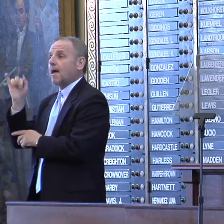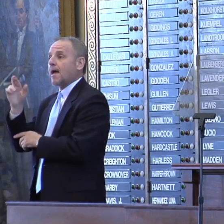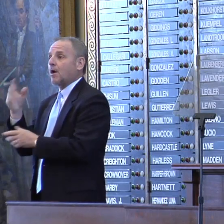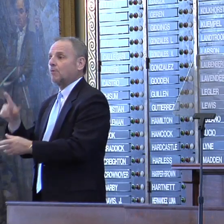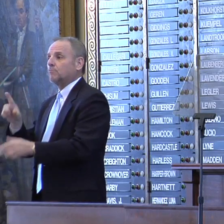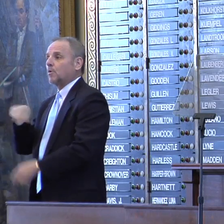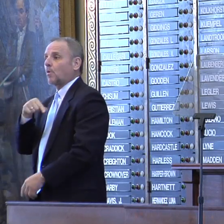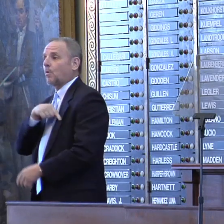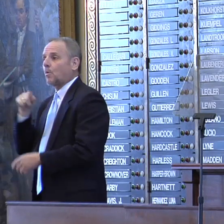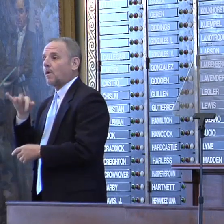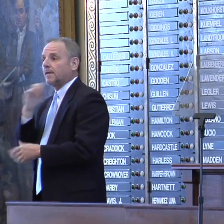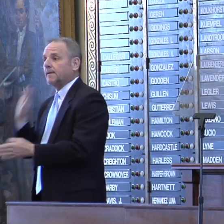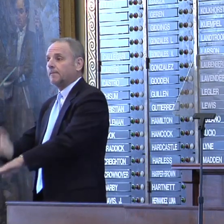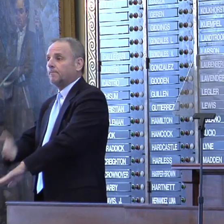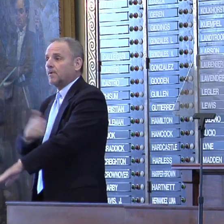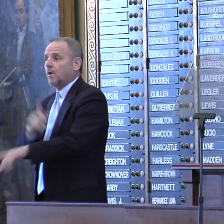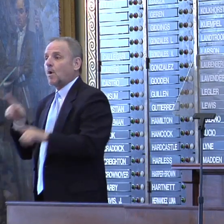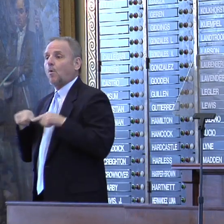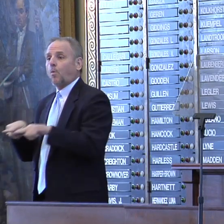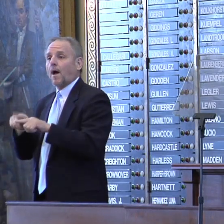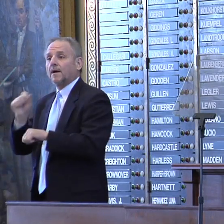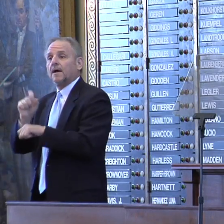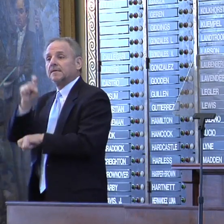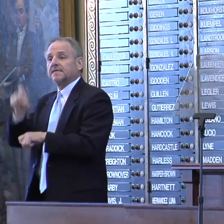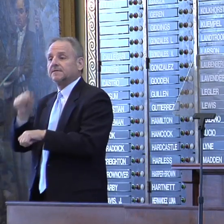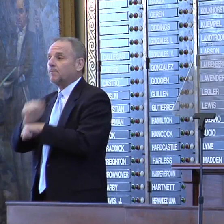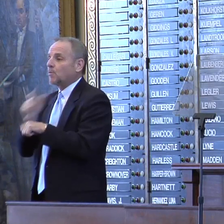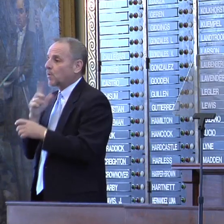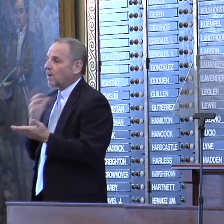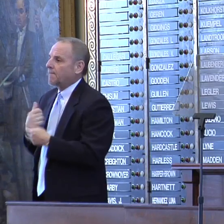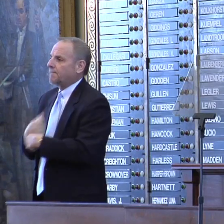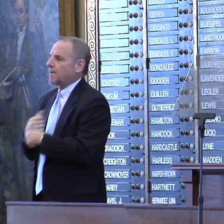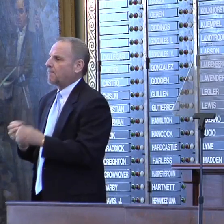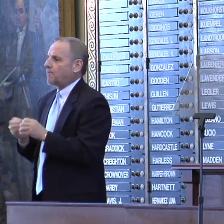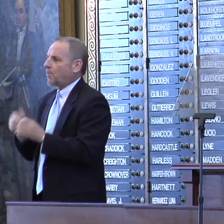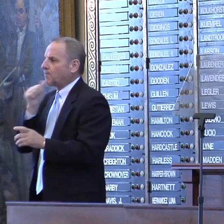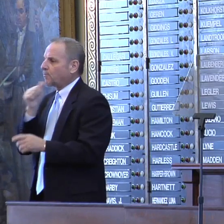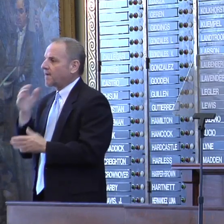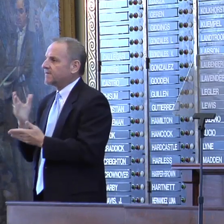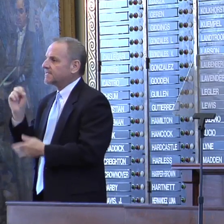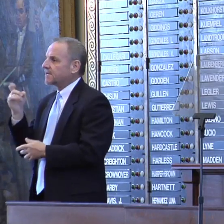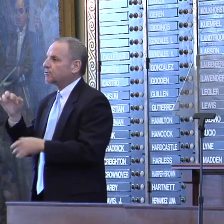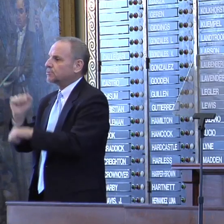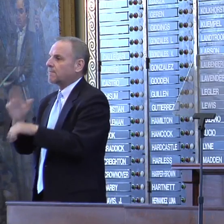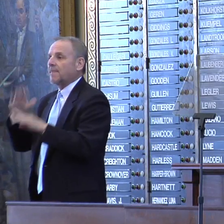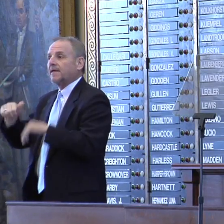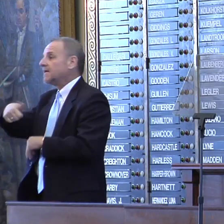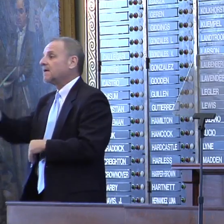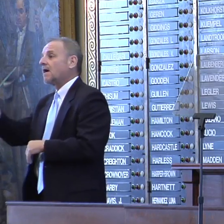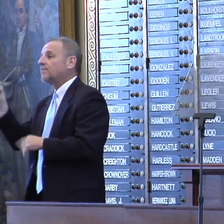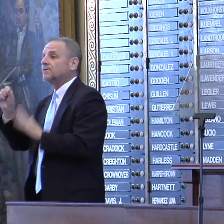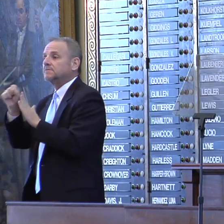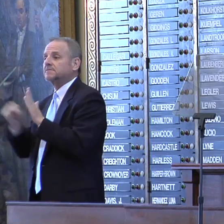improvements while Texas employers were creating more private sector jobs than any other big state in the nation. Now, thirdly,